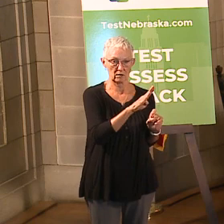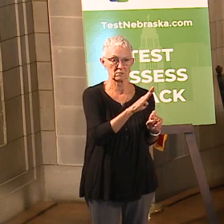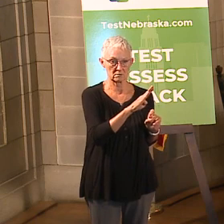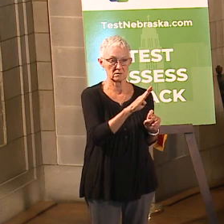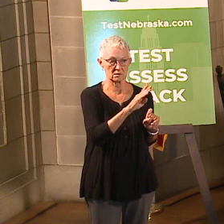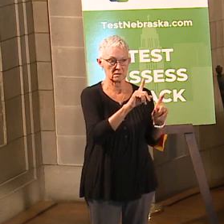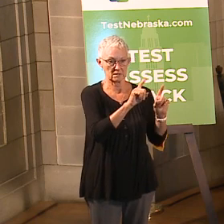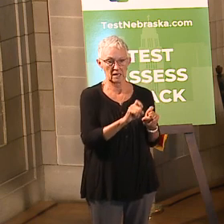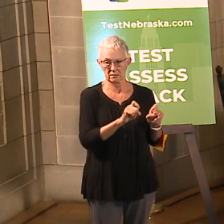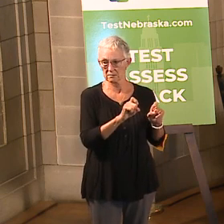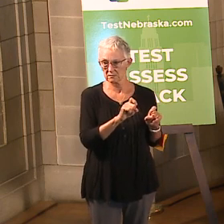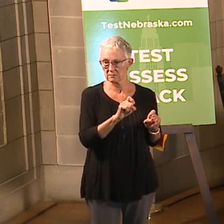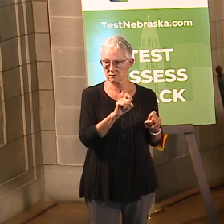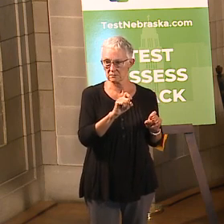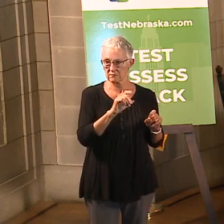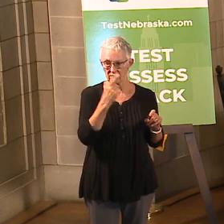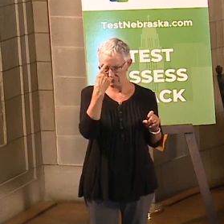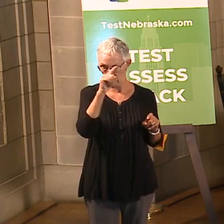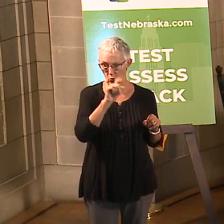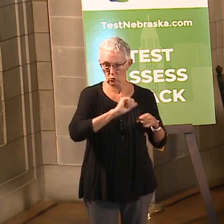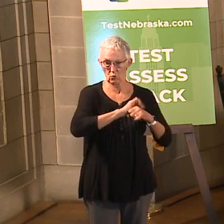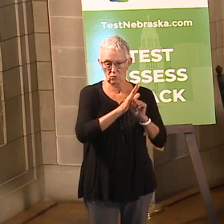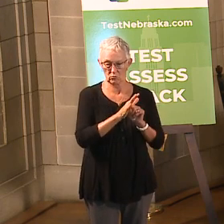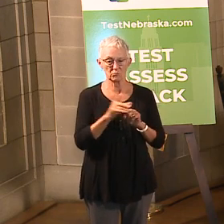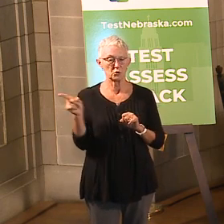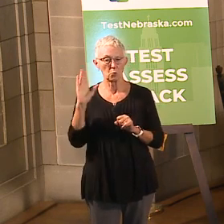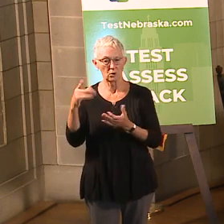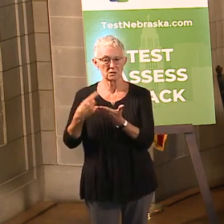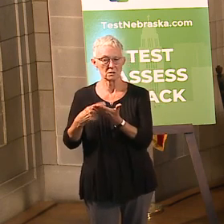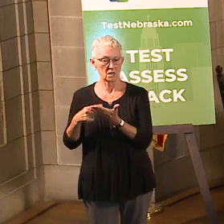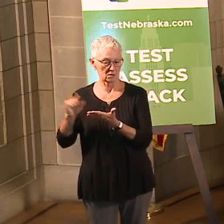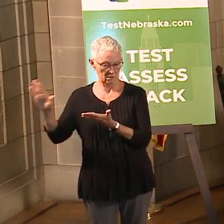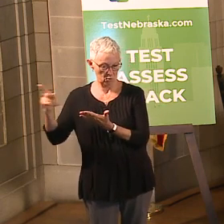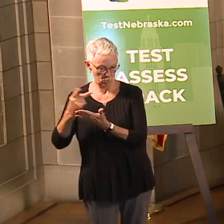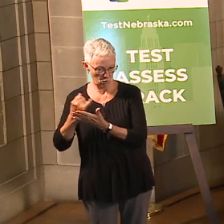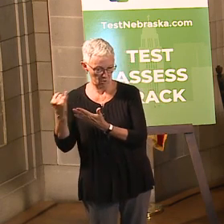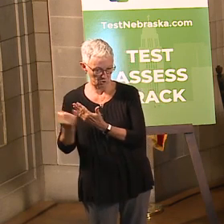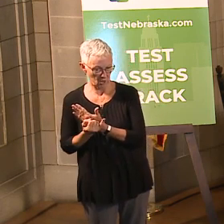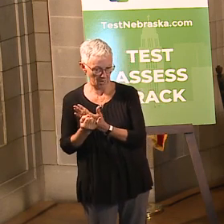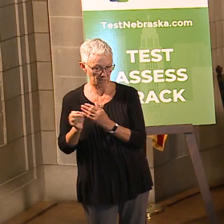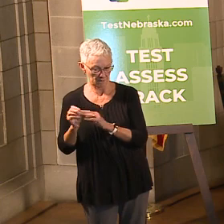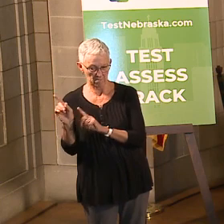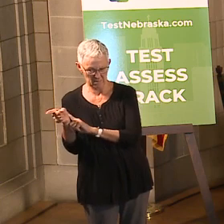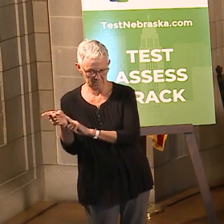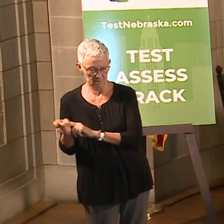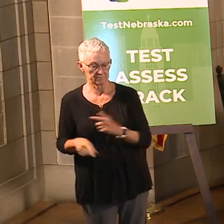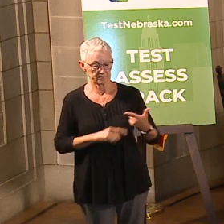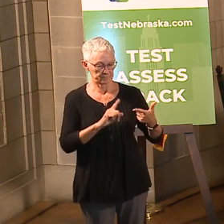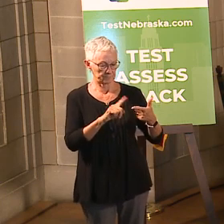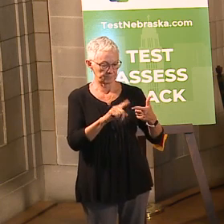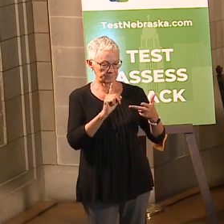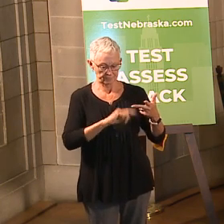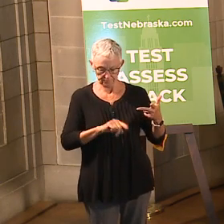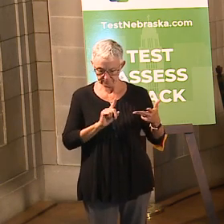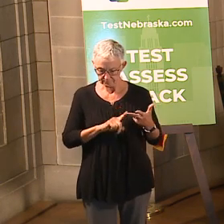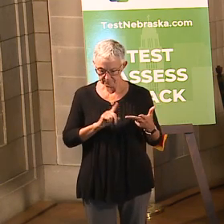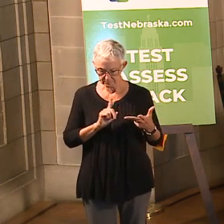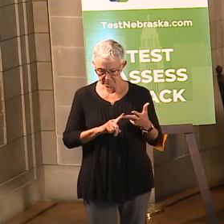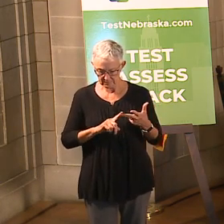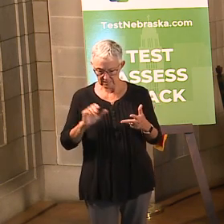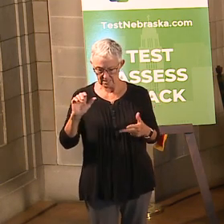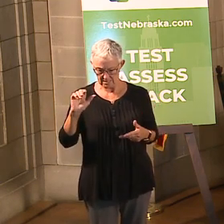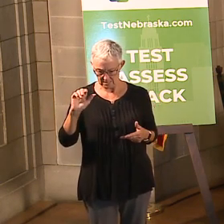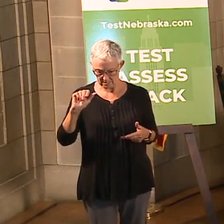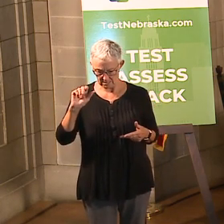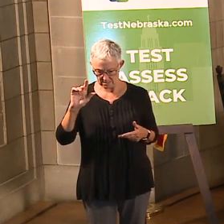she's going to be talking about the Nebraska Accommodation Project, and we'll get to more of that in just a minute. And then Gina Ewing with the Elkhorn Logan